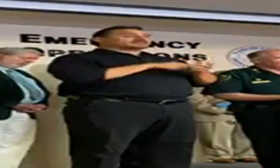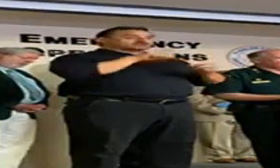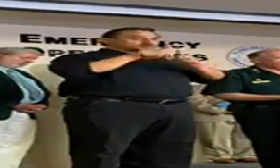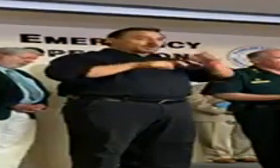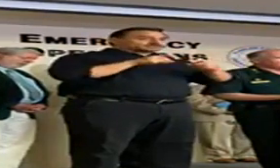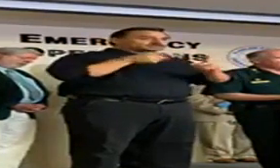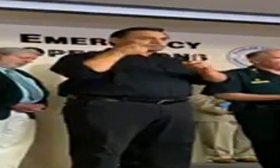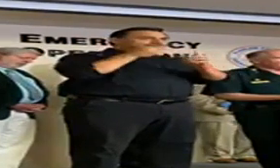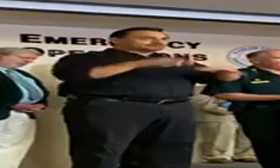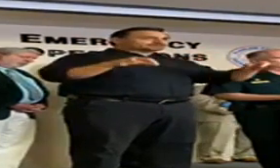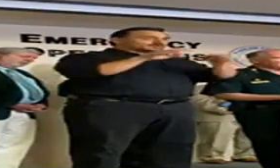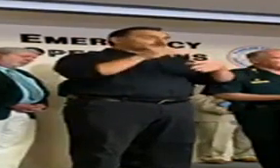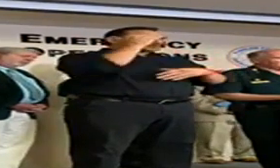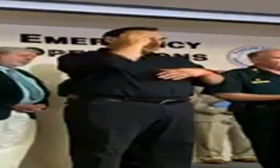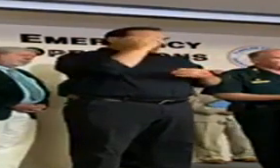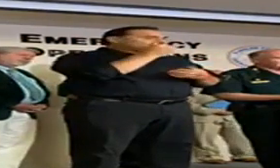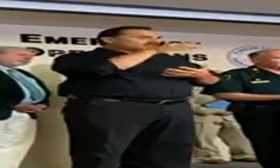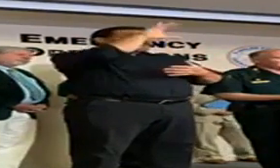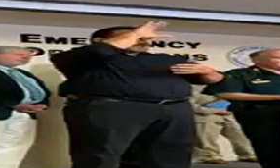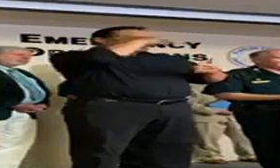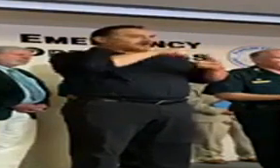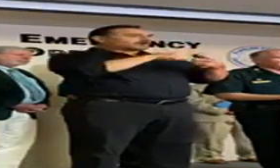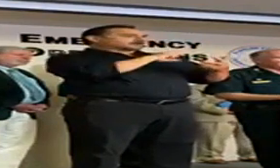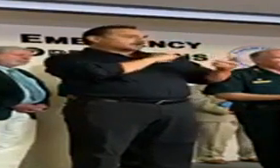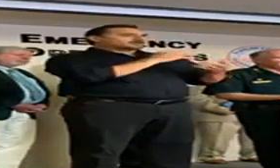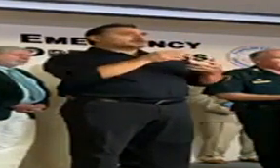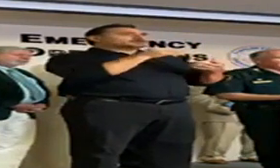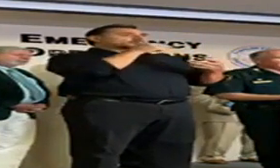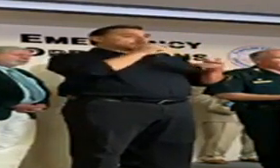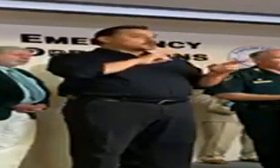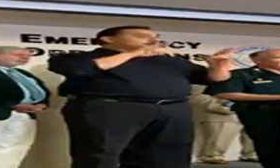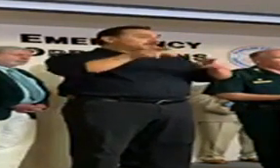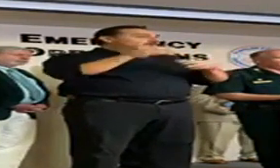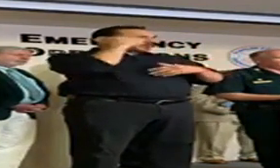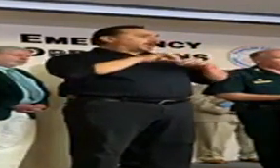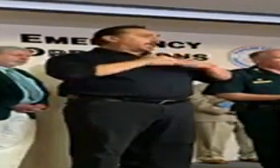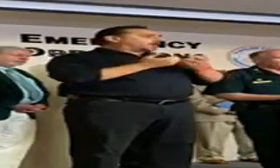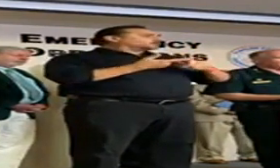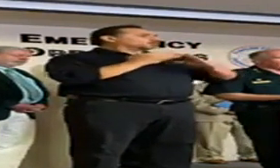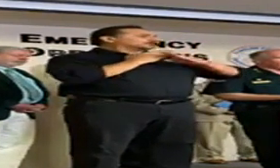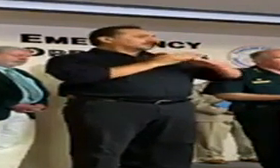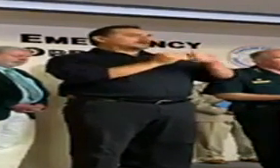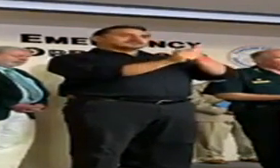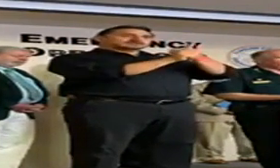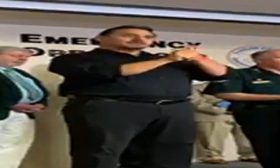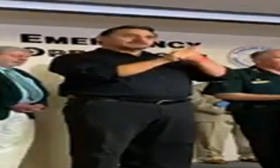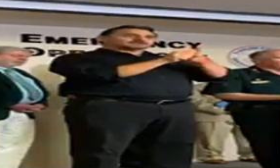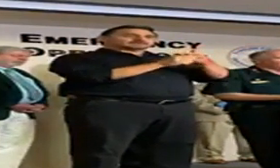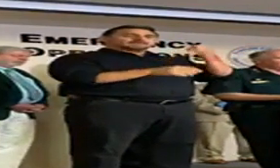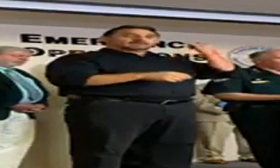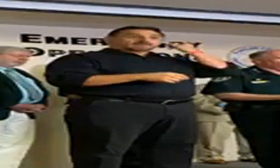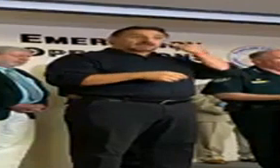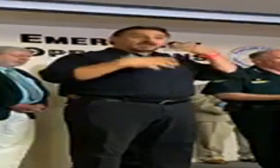that our deputies and firefighters and officers that are responding know how to protect themselves in the event